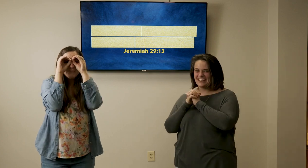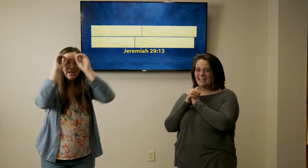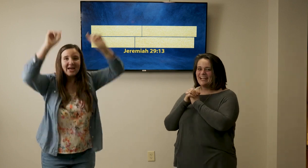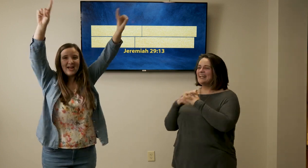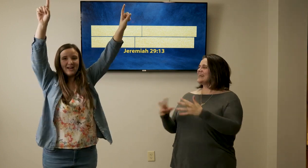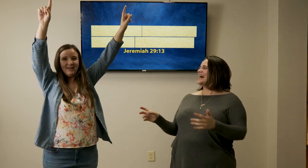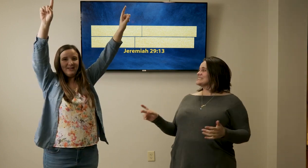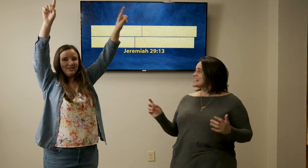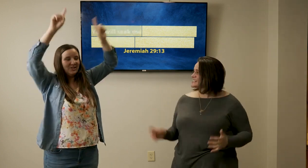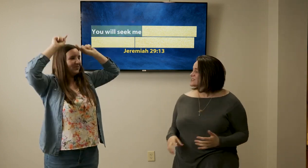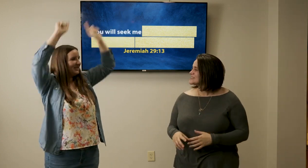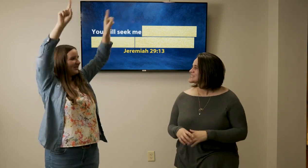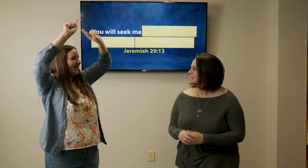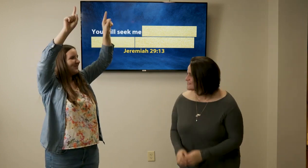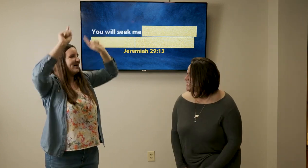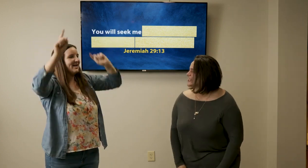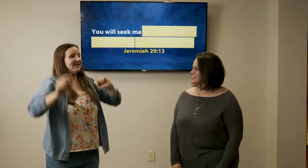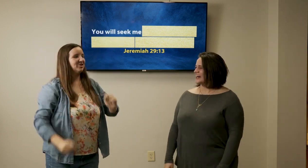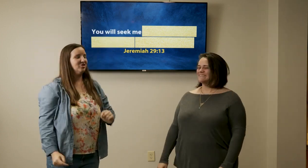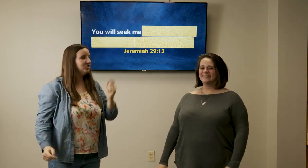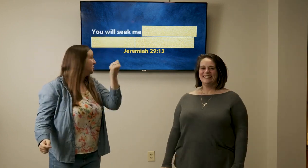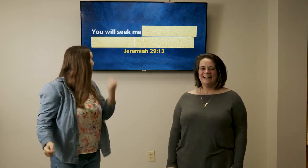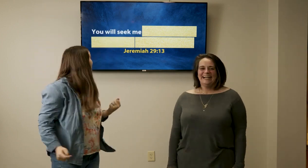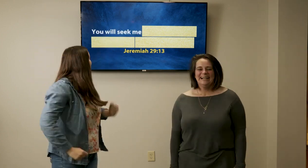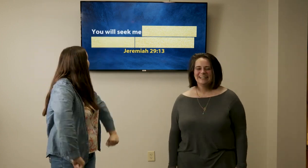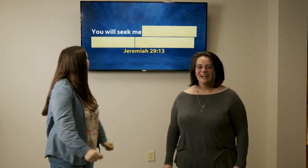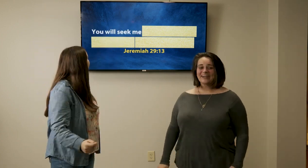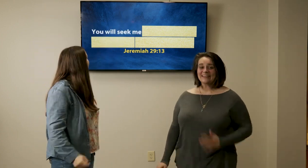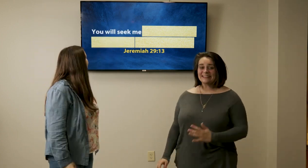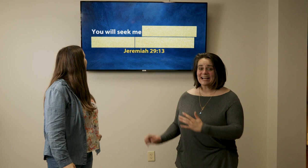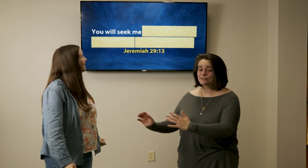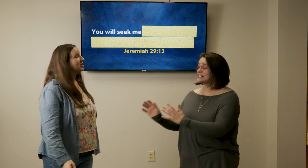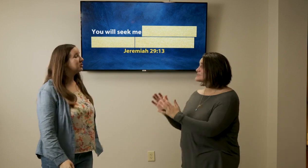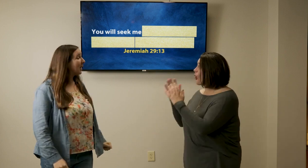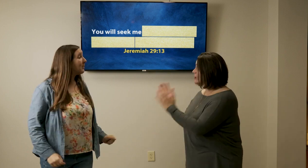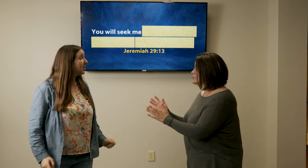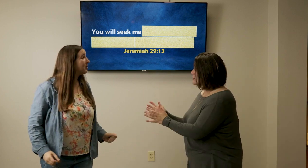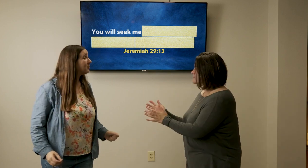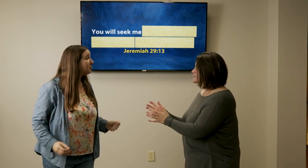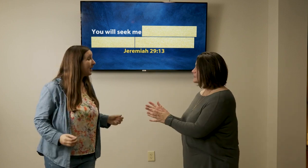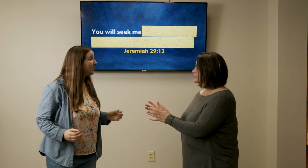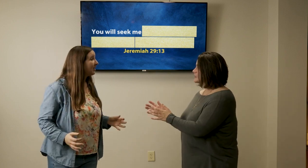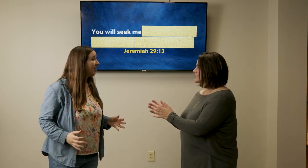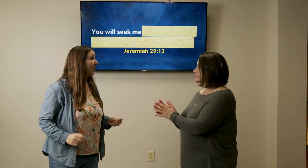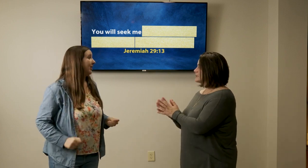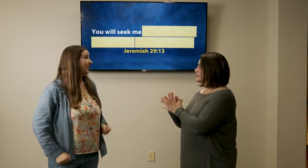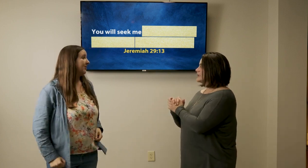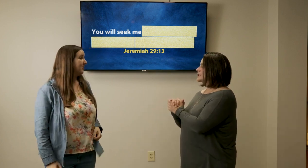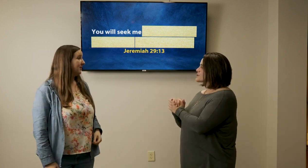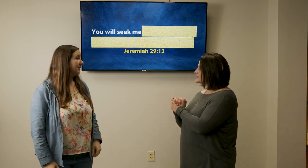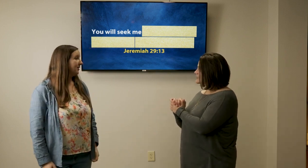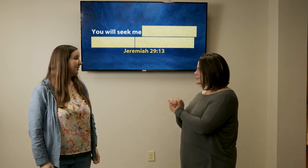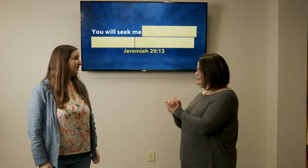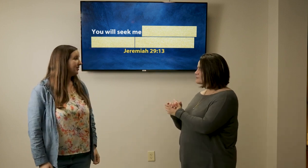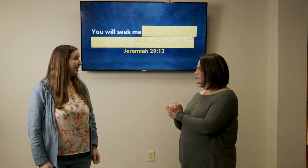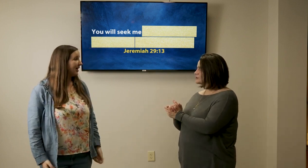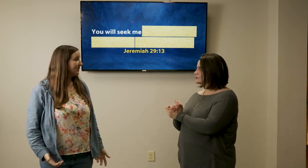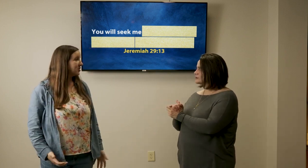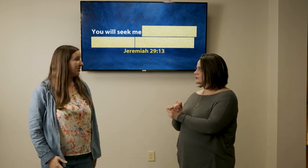me yes yes you will seek me good job yes okay the next one is do I win a bright red car no but I could give you like a game show